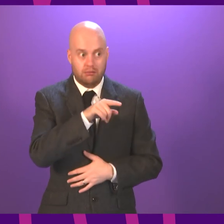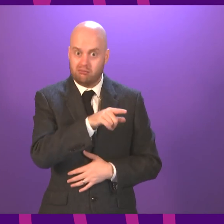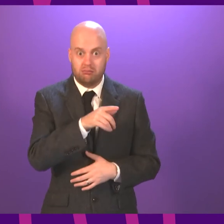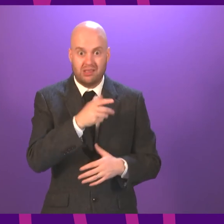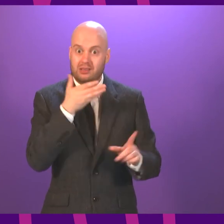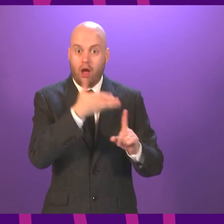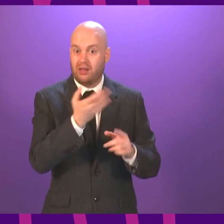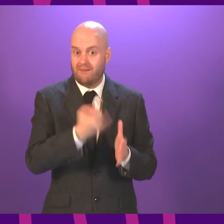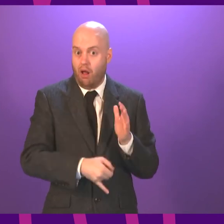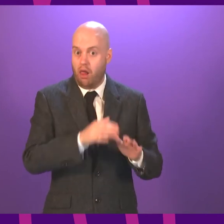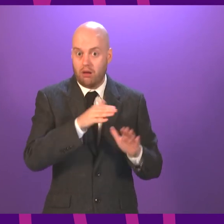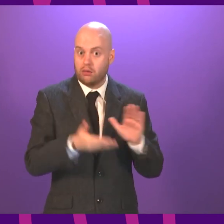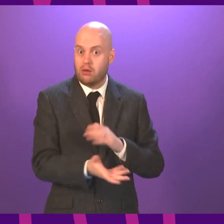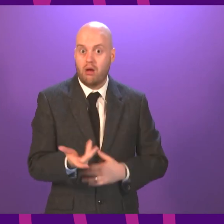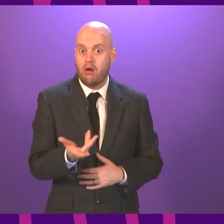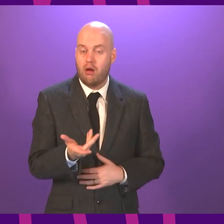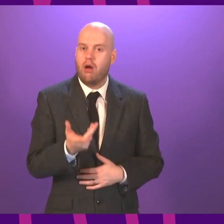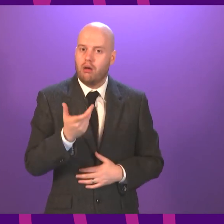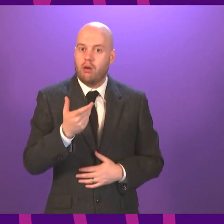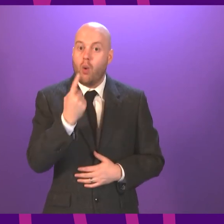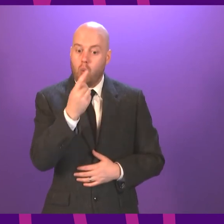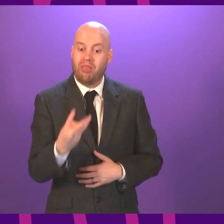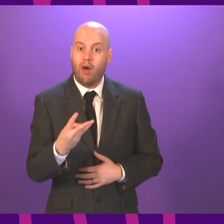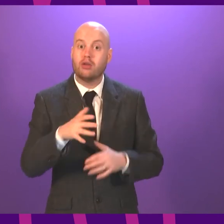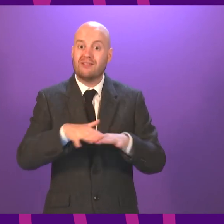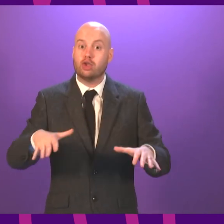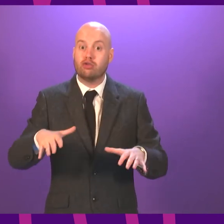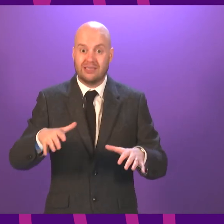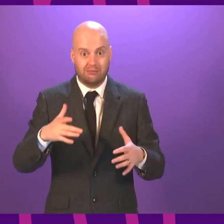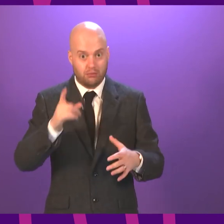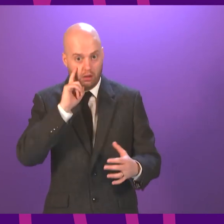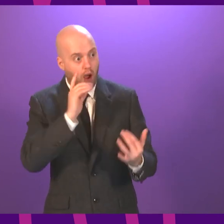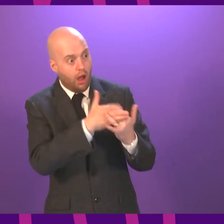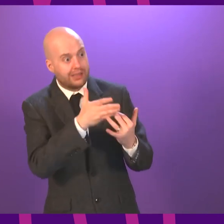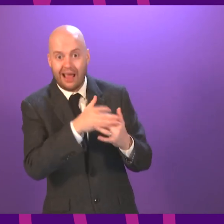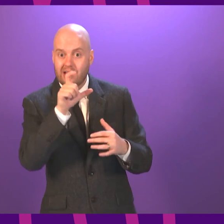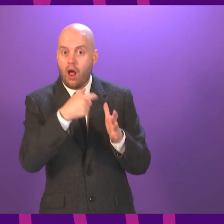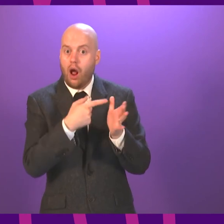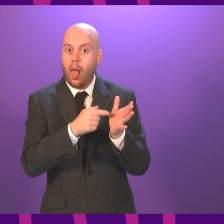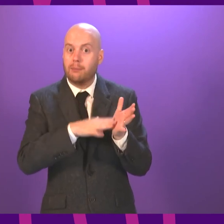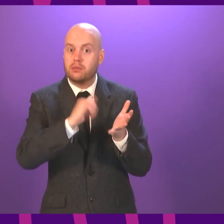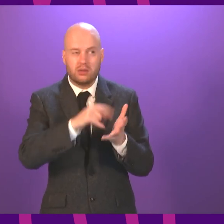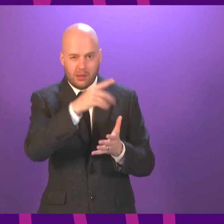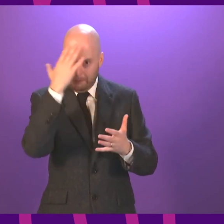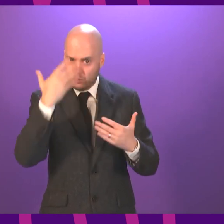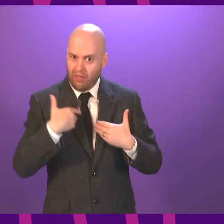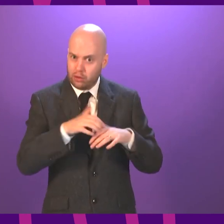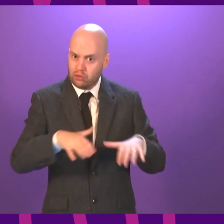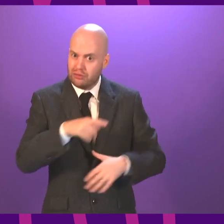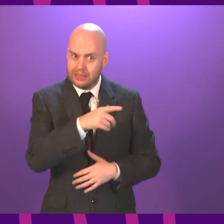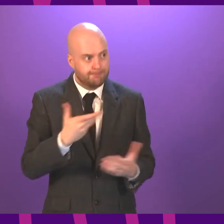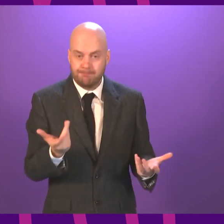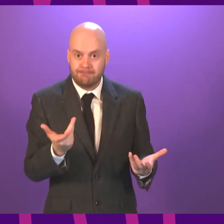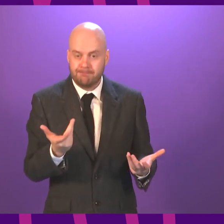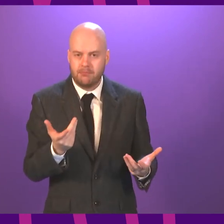still being turned away from CAMHS completely. Three years ago, the Cabinet Secretary for Health described the present system of rejecting